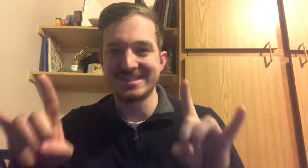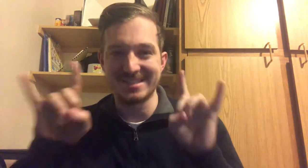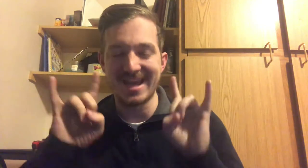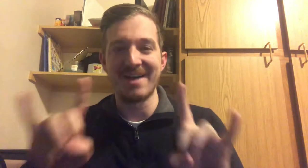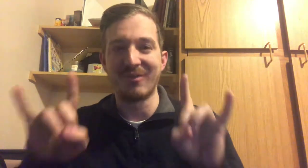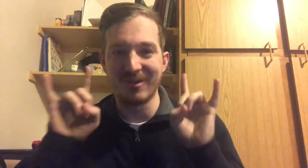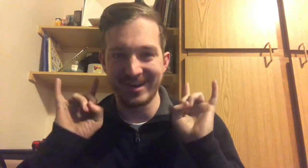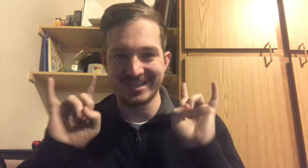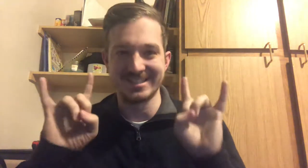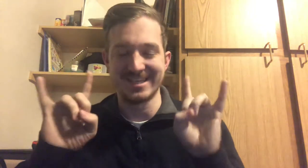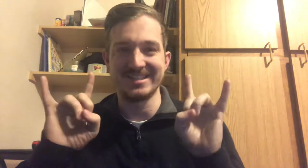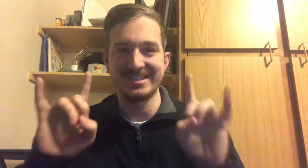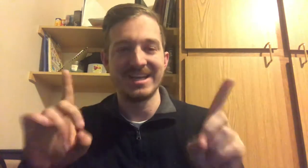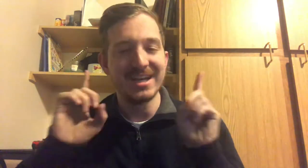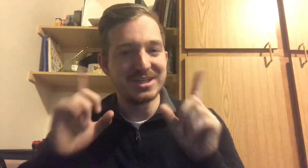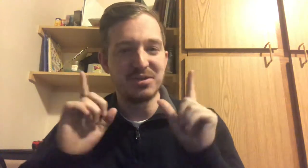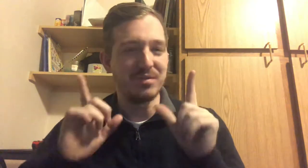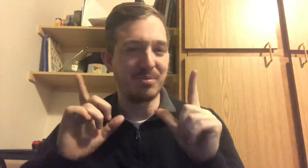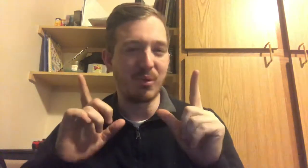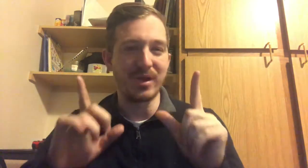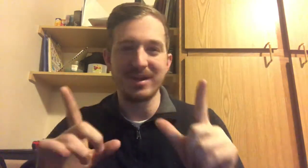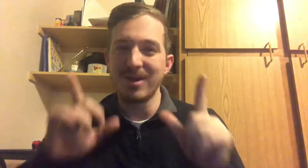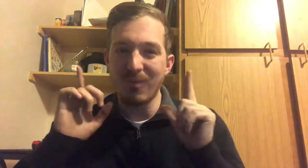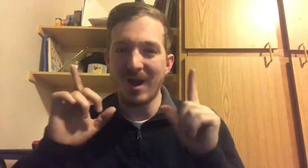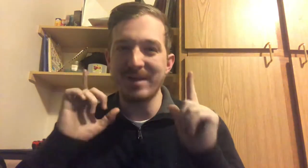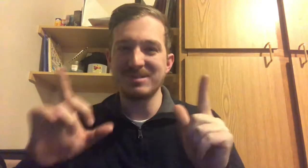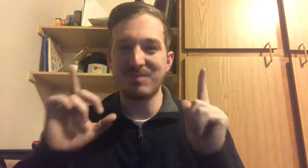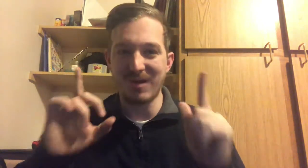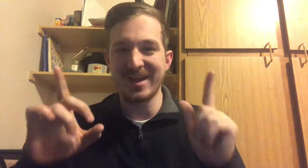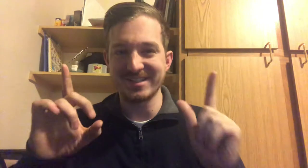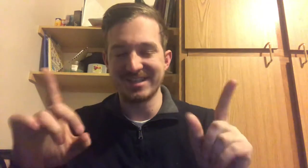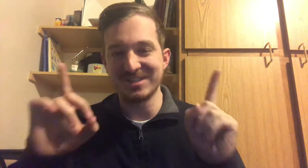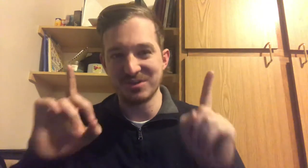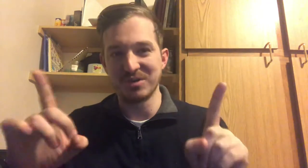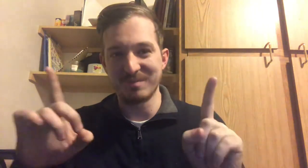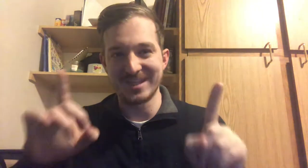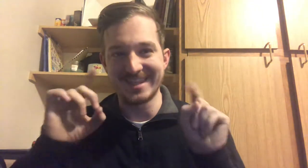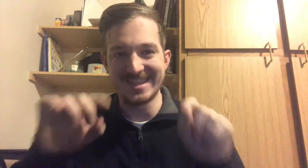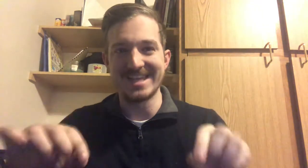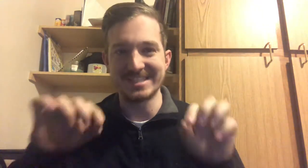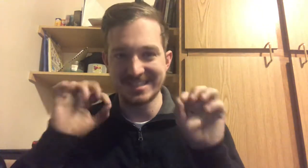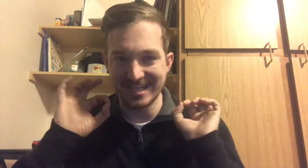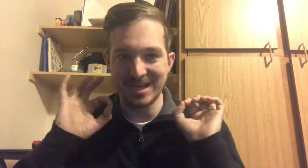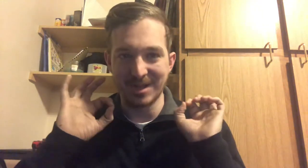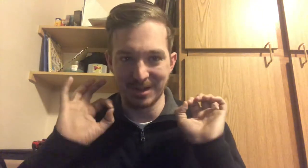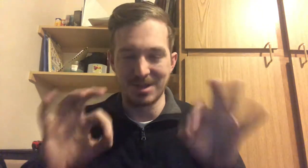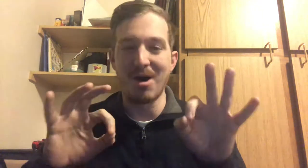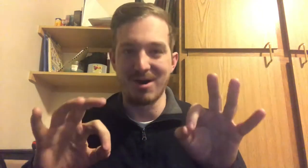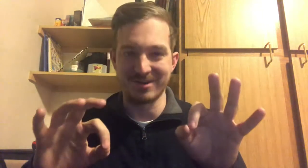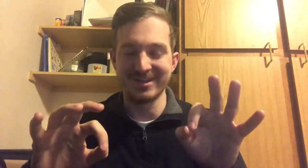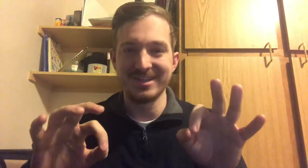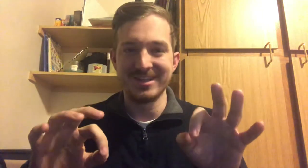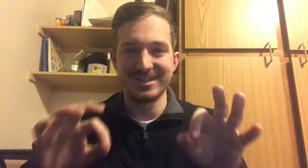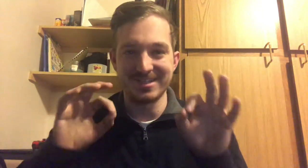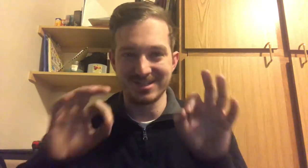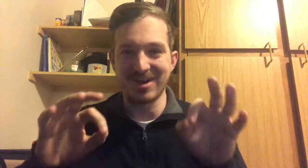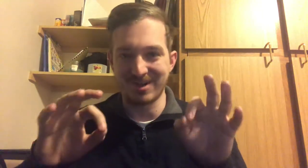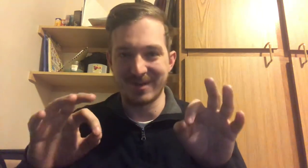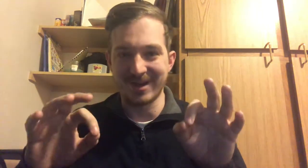to ever exist. To the point where I'm surprised it took me this long to talk about it.